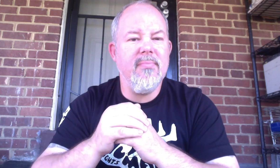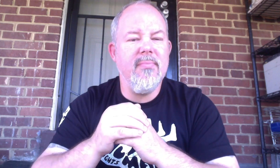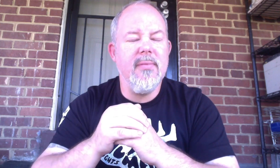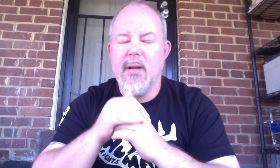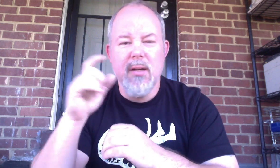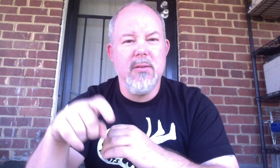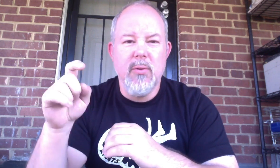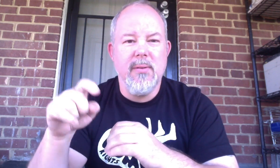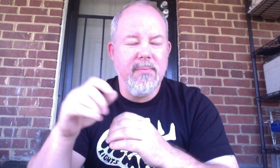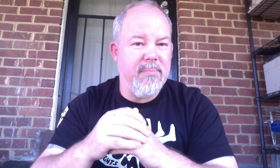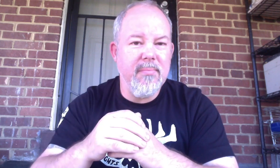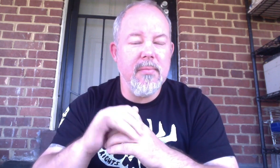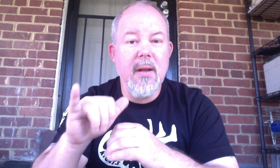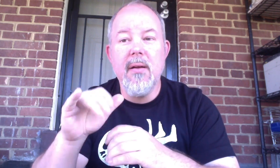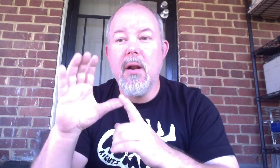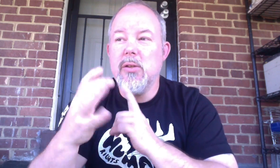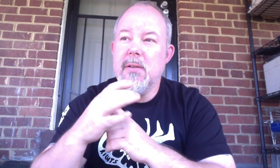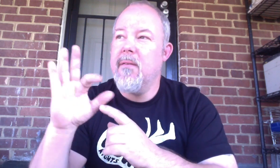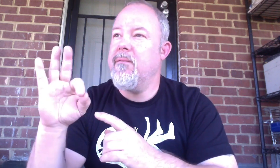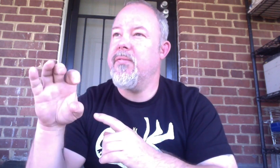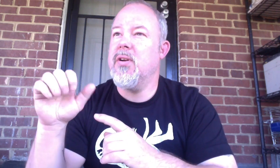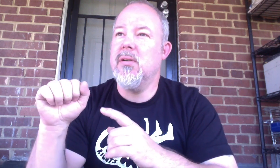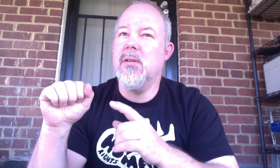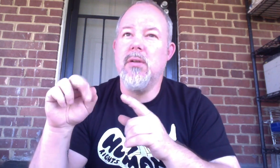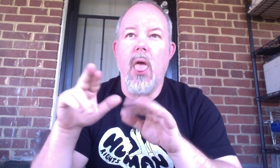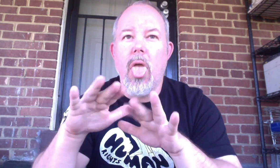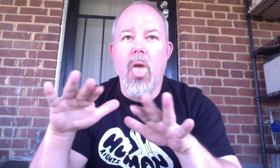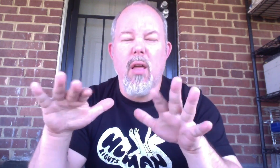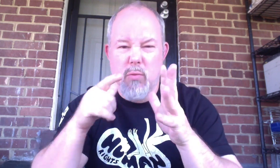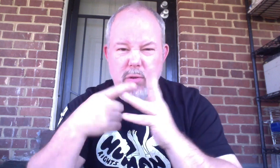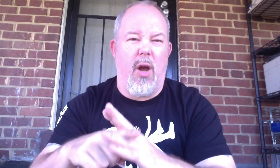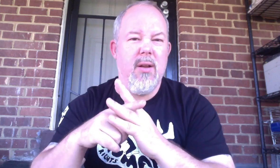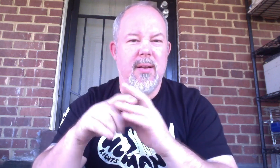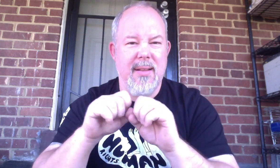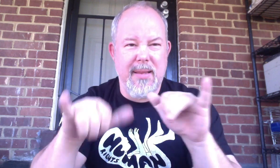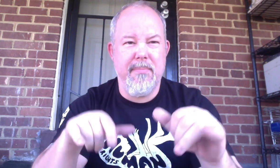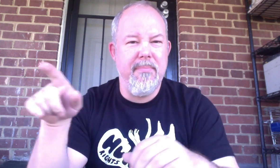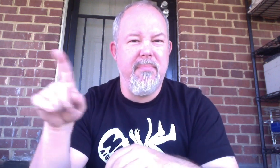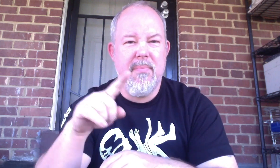I don't want to eat the I want to eat the